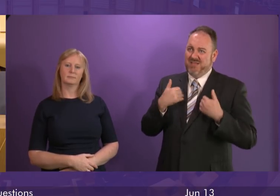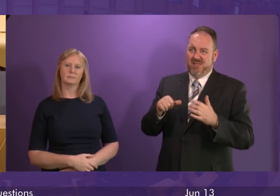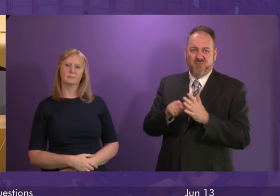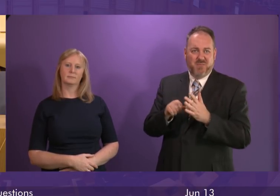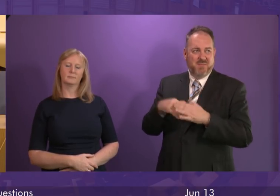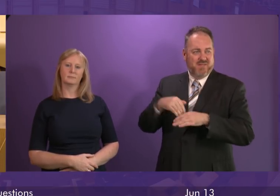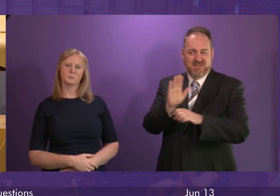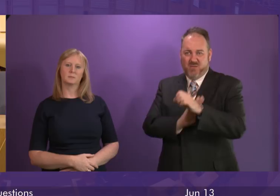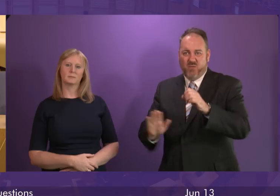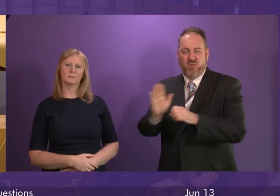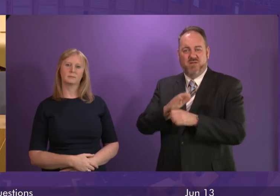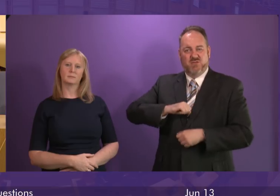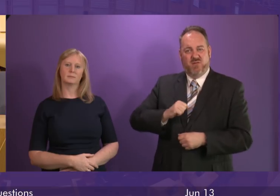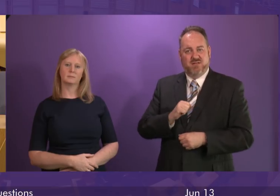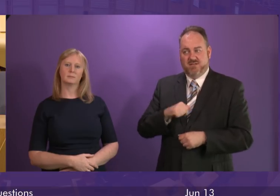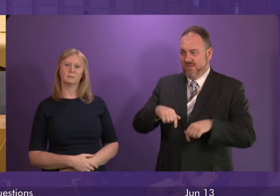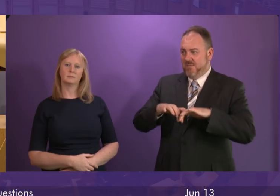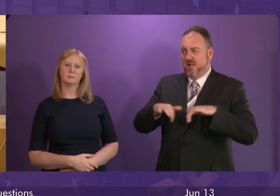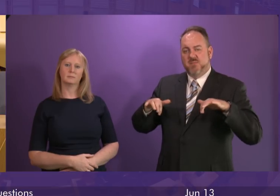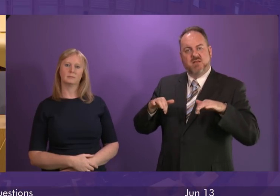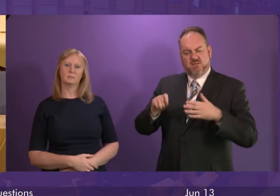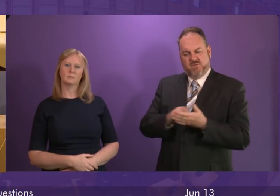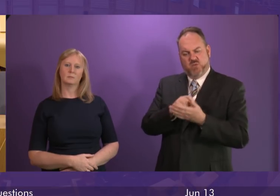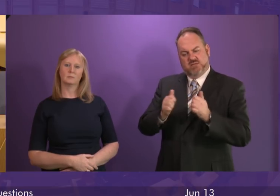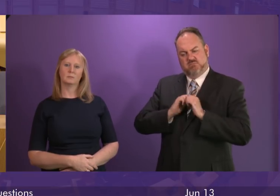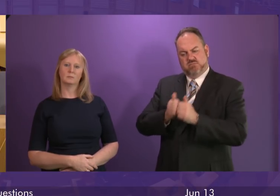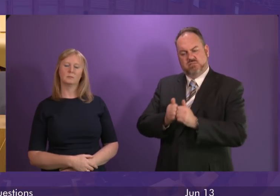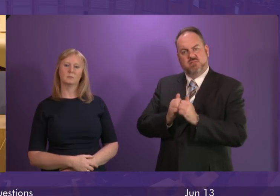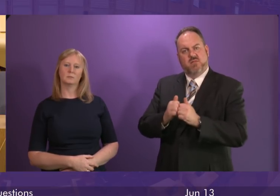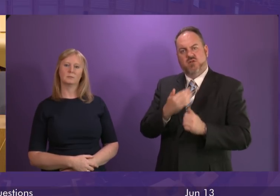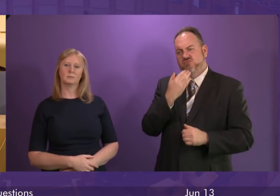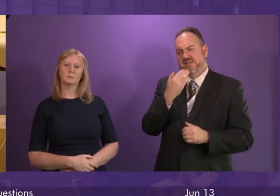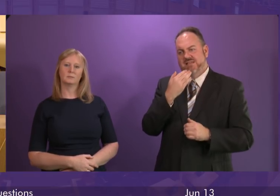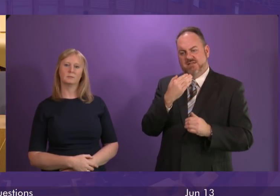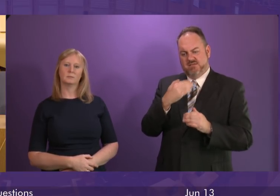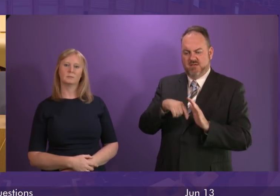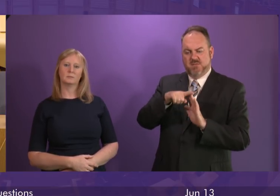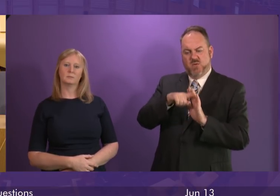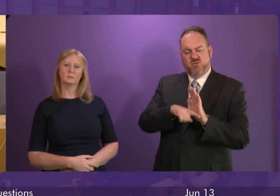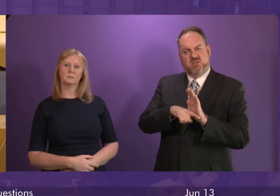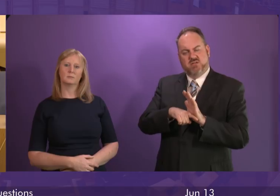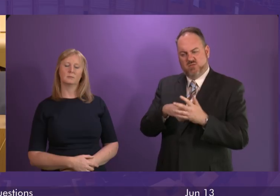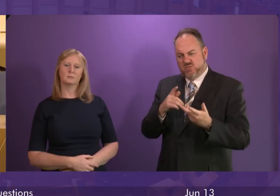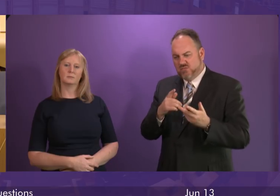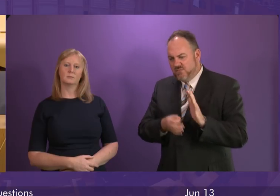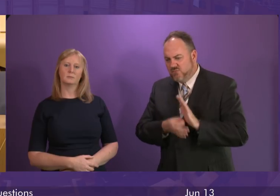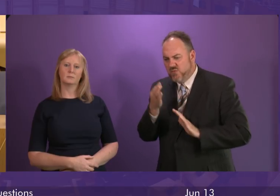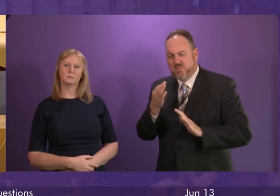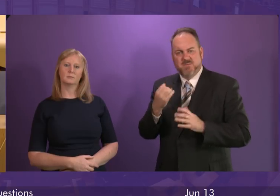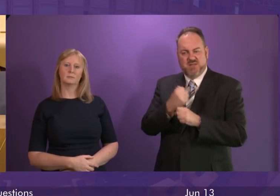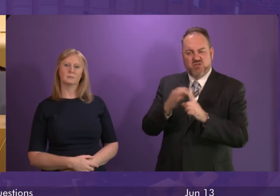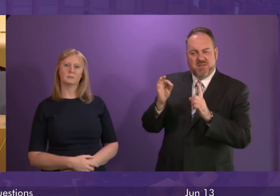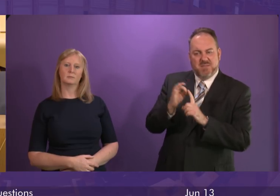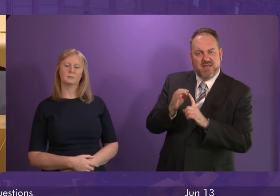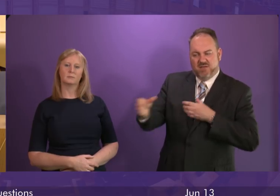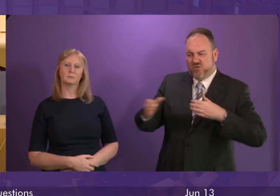In April, Parliament voted for the Green Motion demanding an urgent review of GP recruitment, resources and